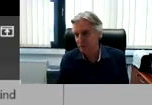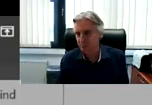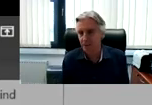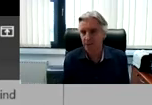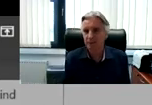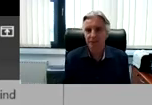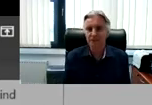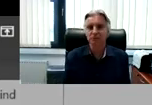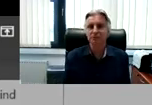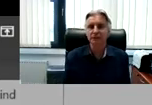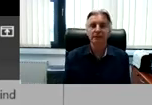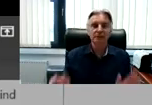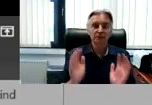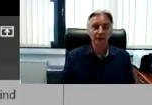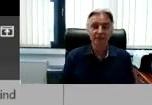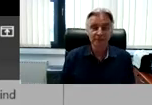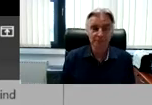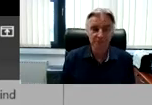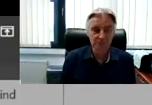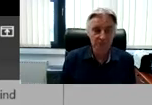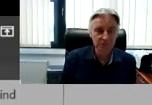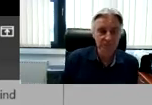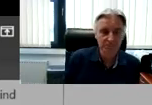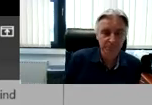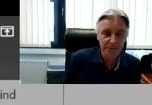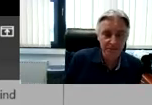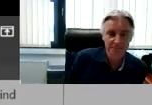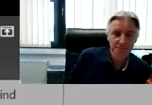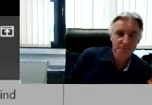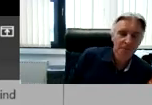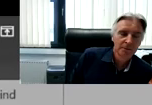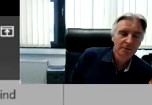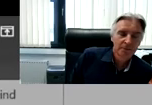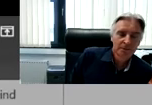strategy in PR. That does not work. So last but not least, please.